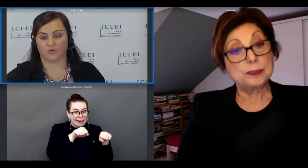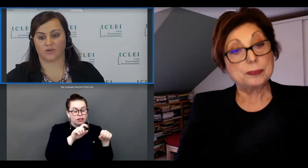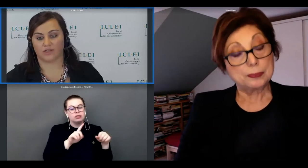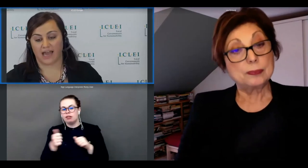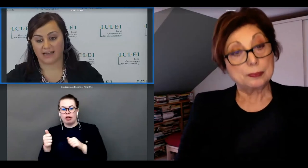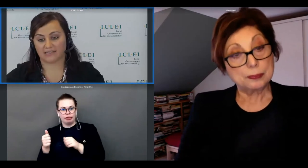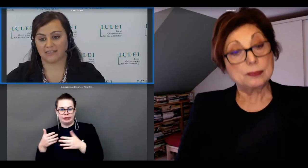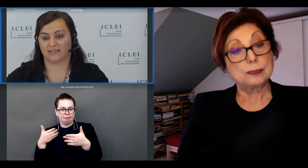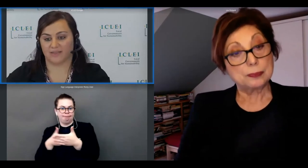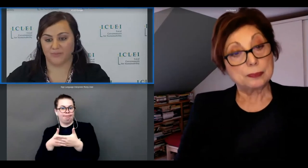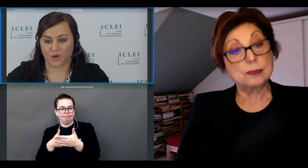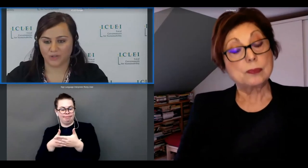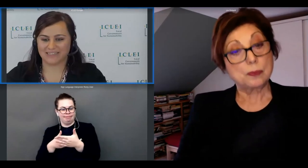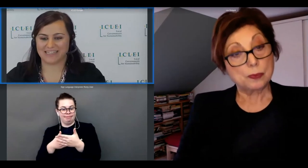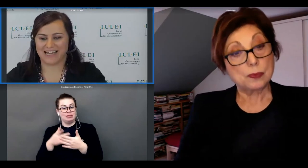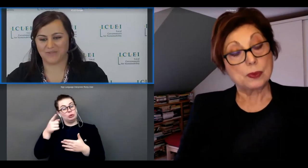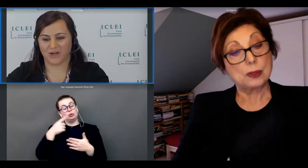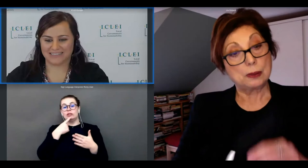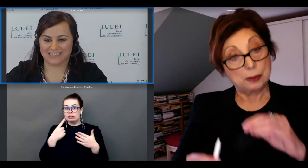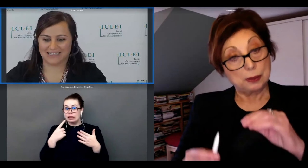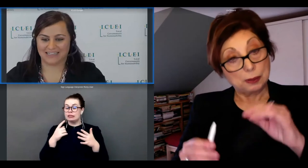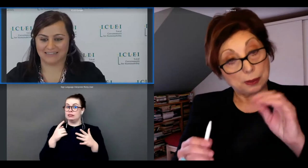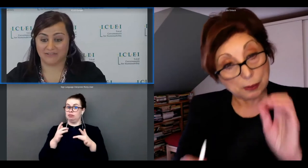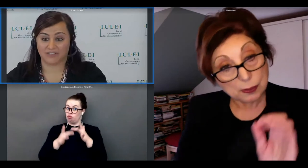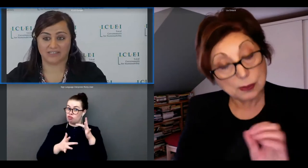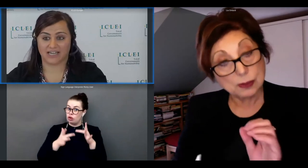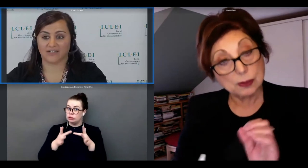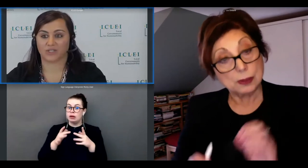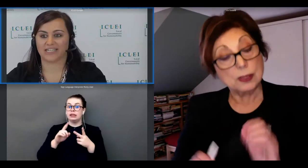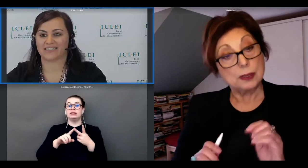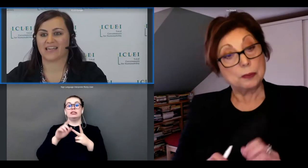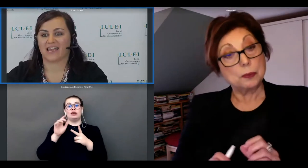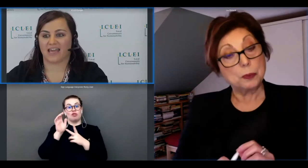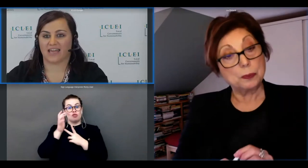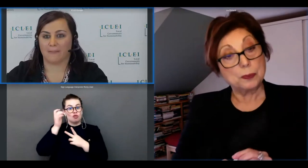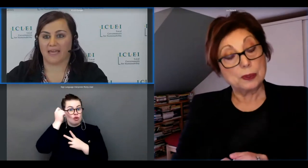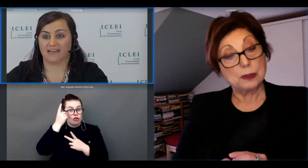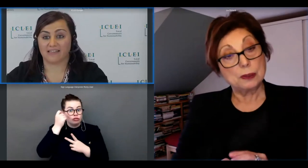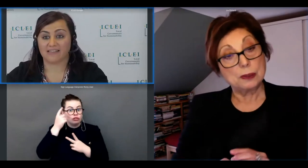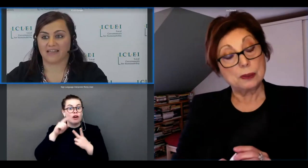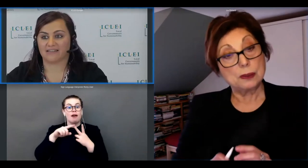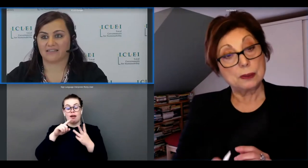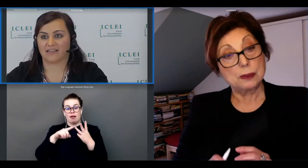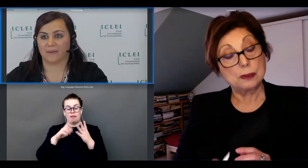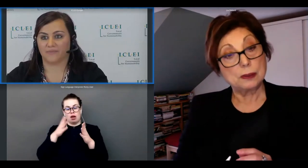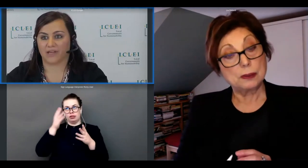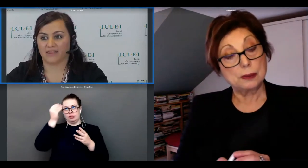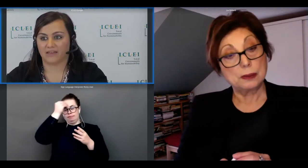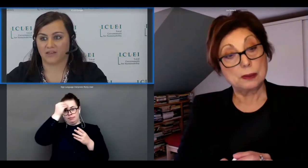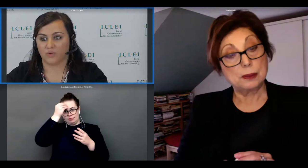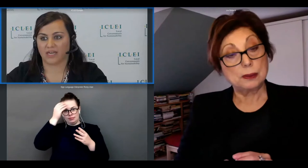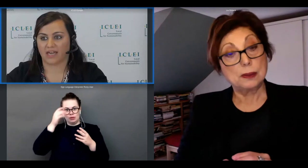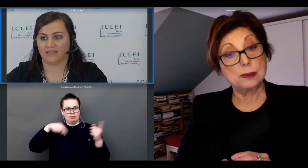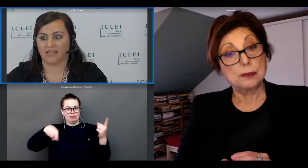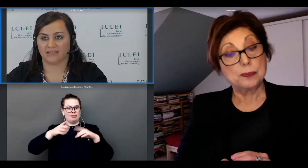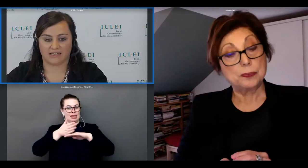to the access the the broadband quality in different territories um and in this sense um i think